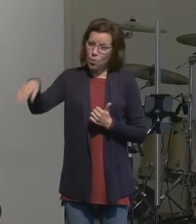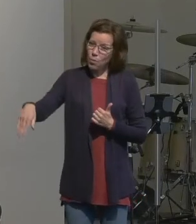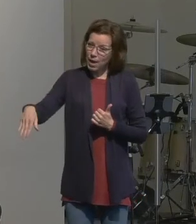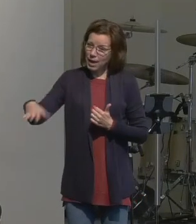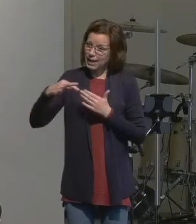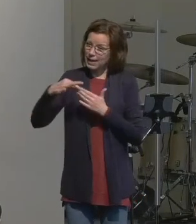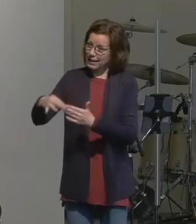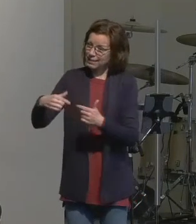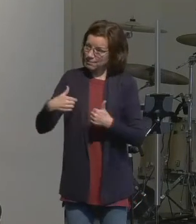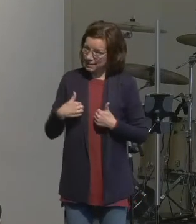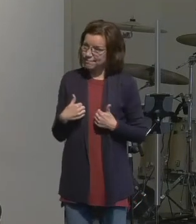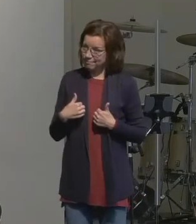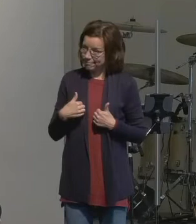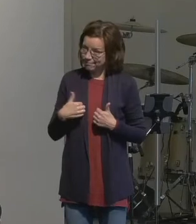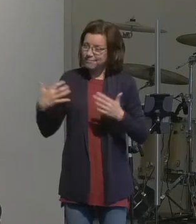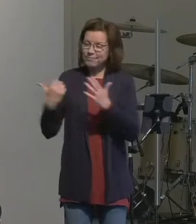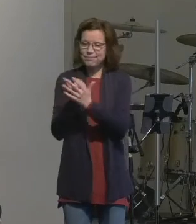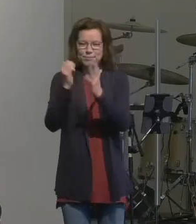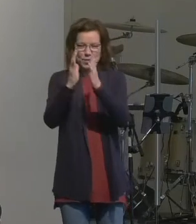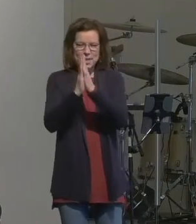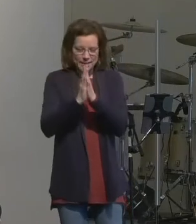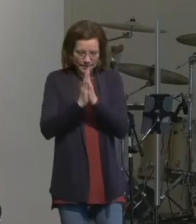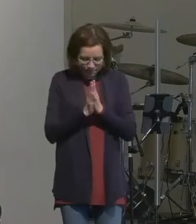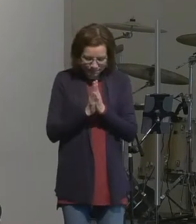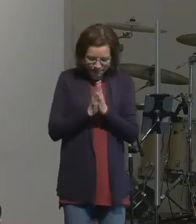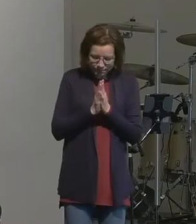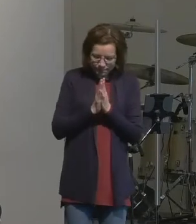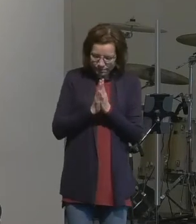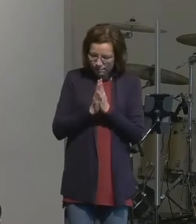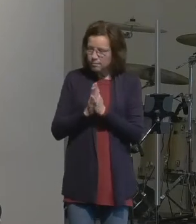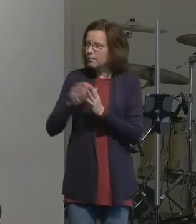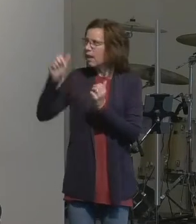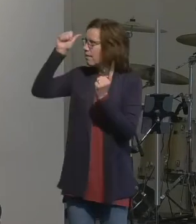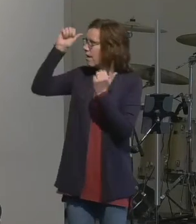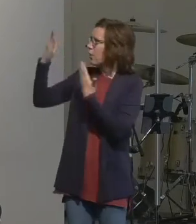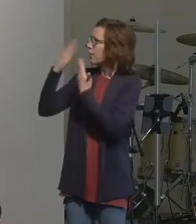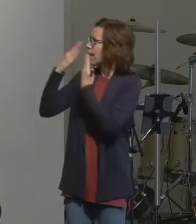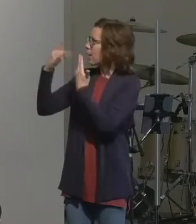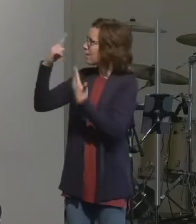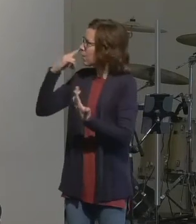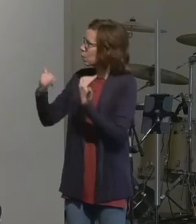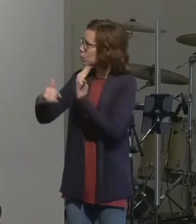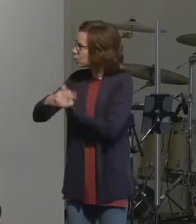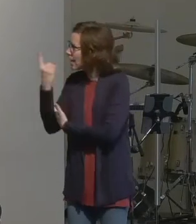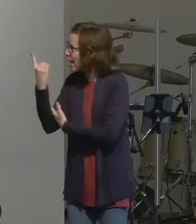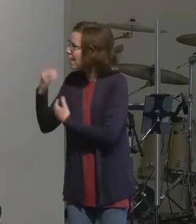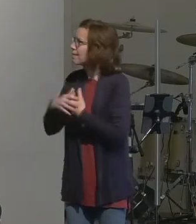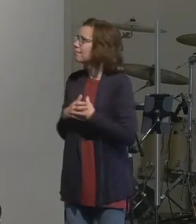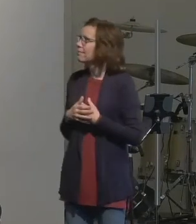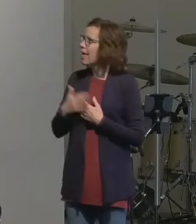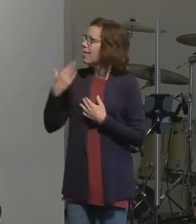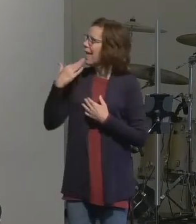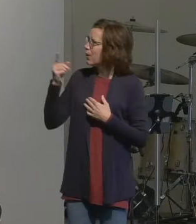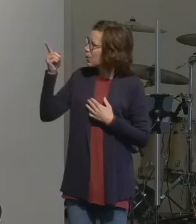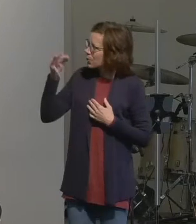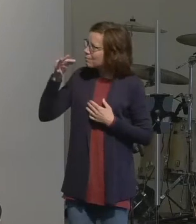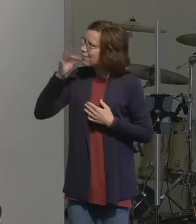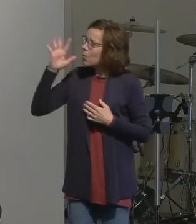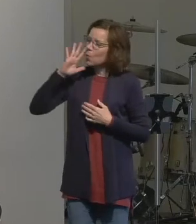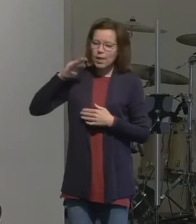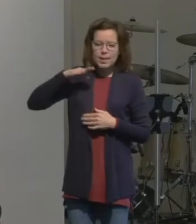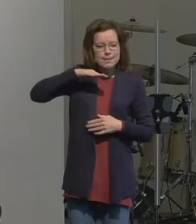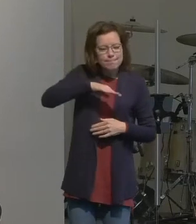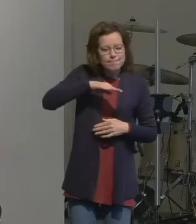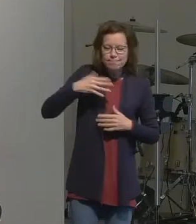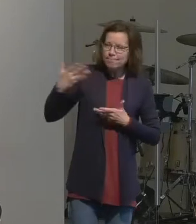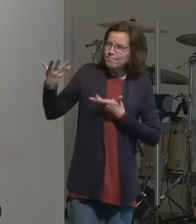Heavenly Father I thank you for this day I thank you that you take the time to engage us I thank you that you've called